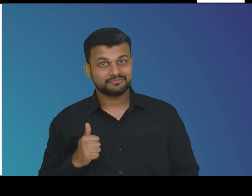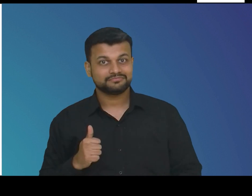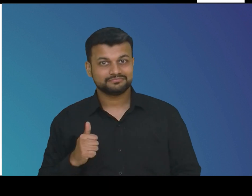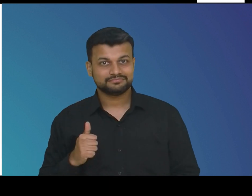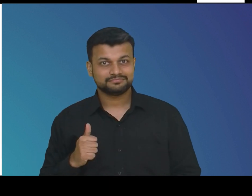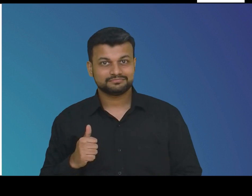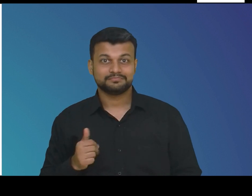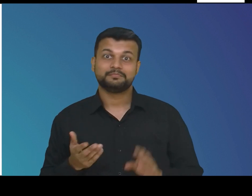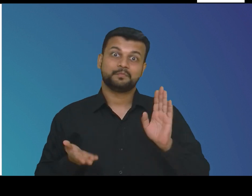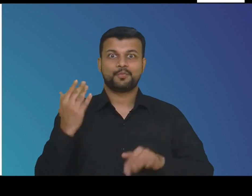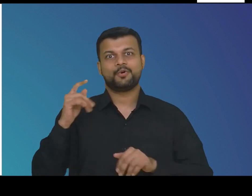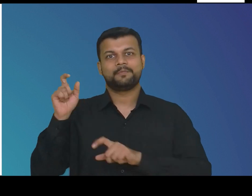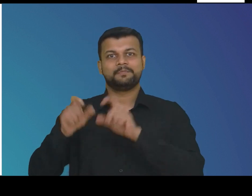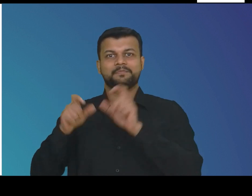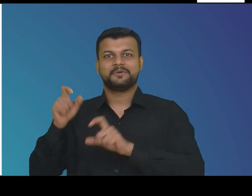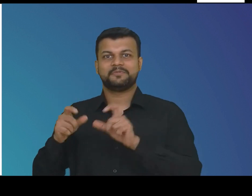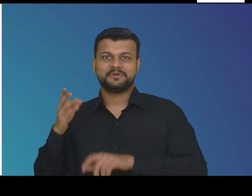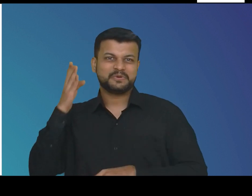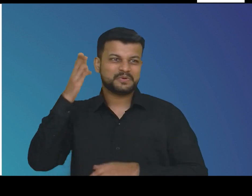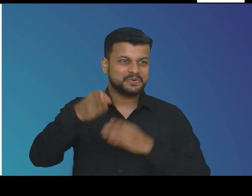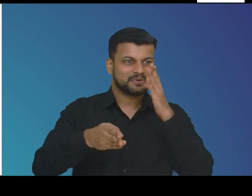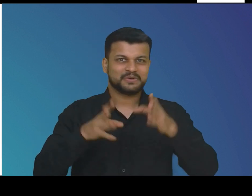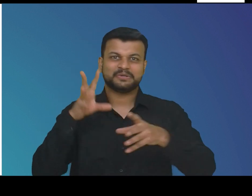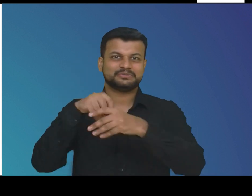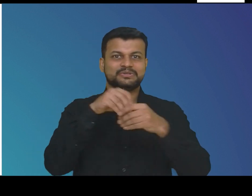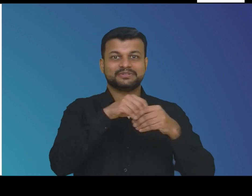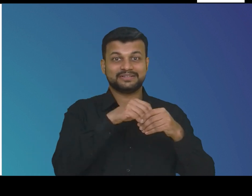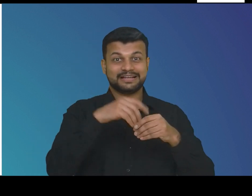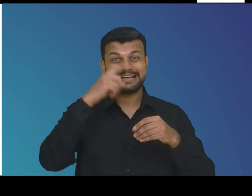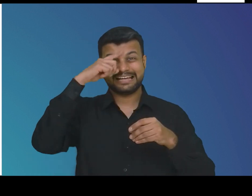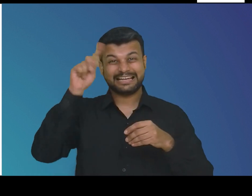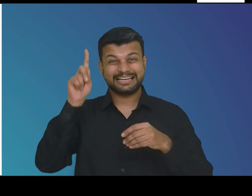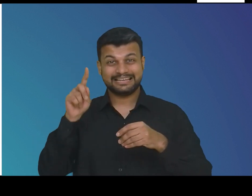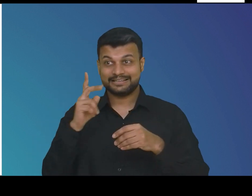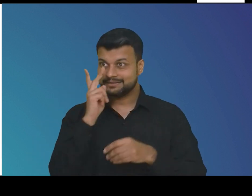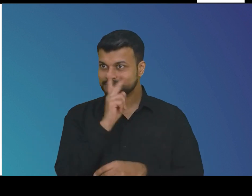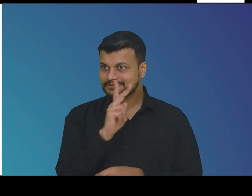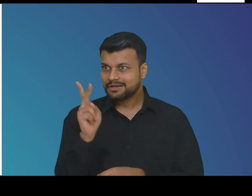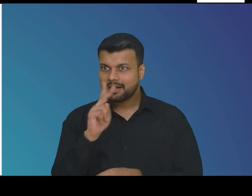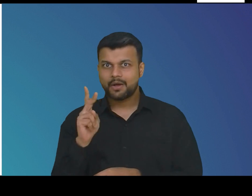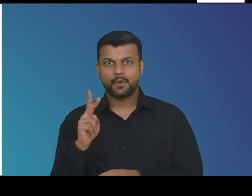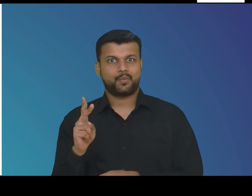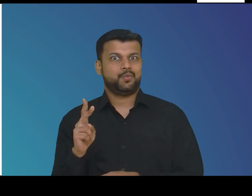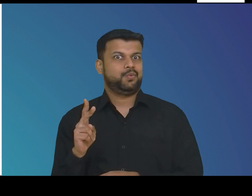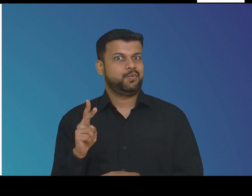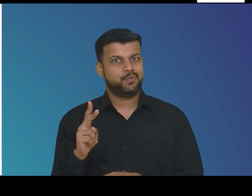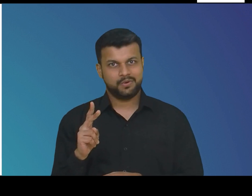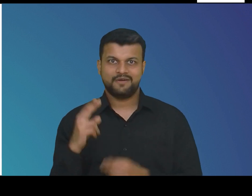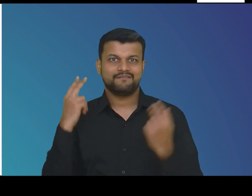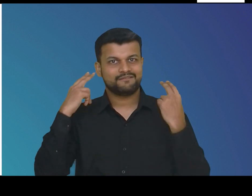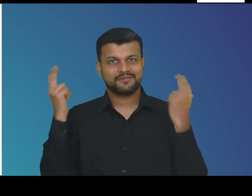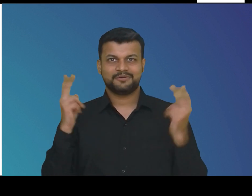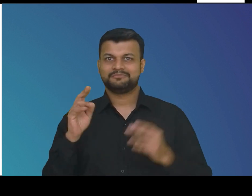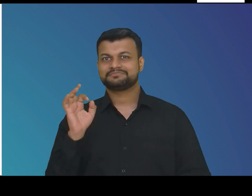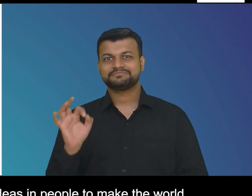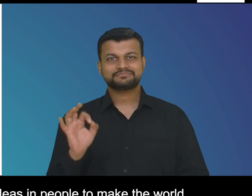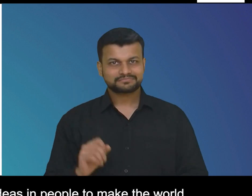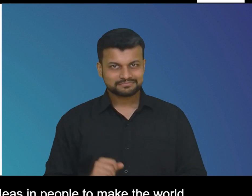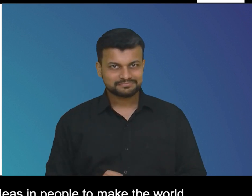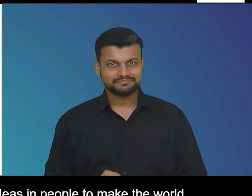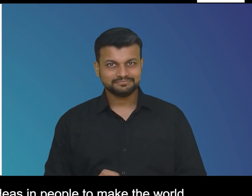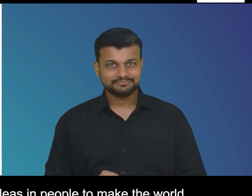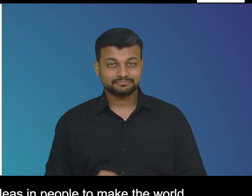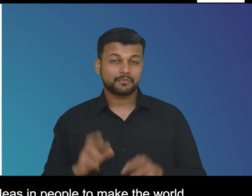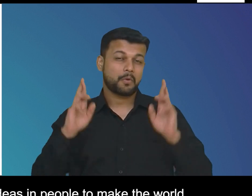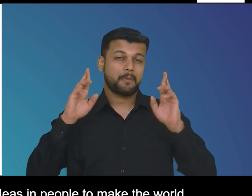people are now attuned to understanding the grit determination and focus that it takes to train as an athlete the